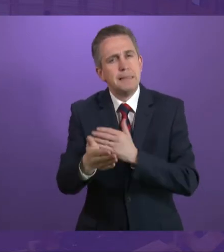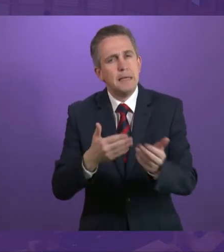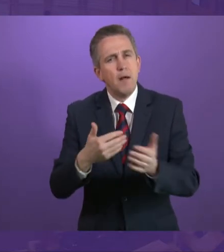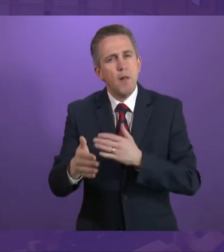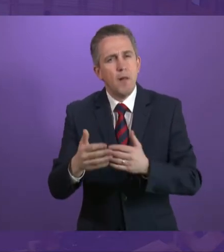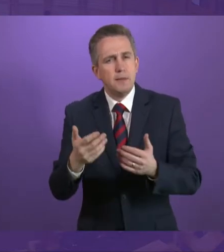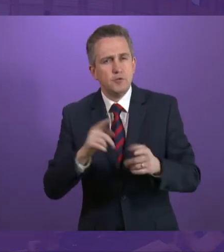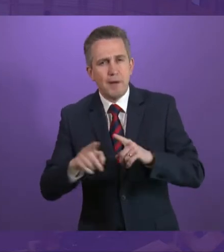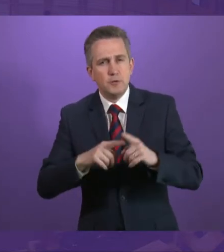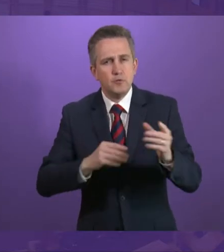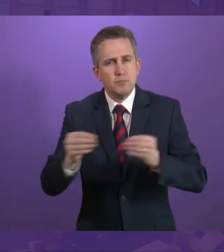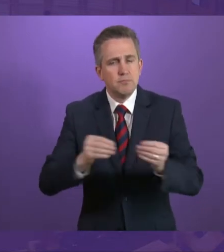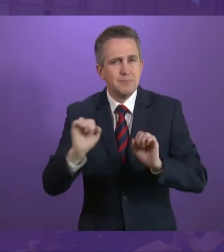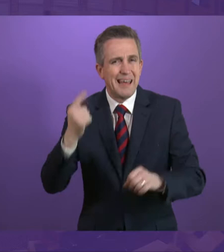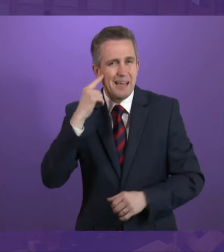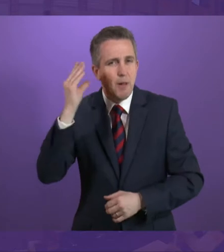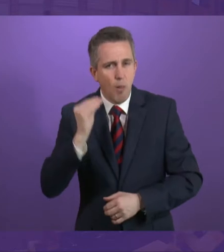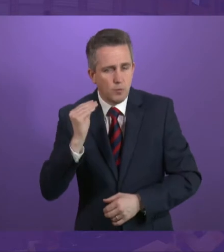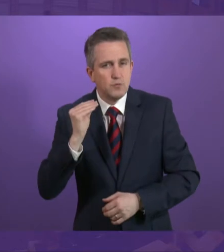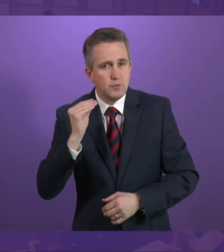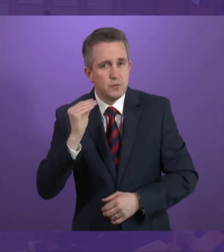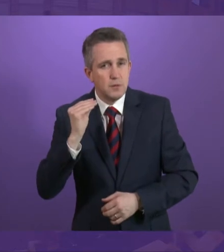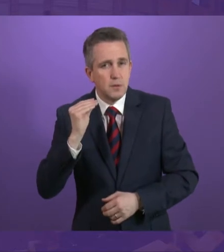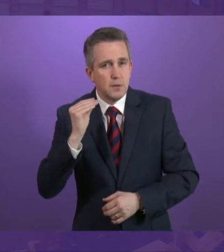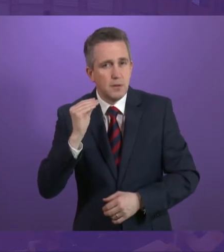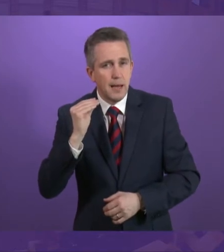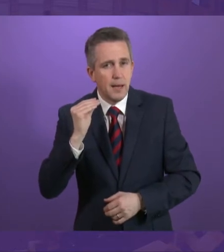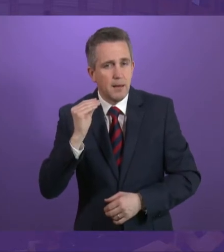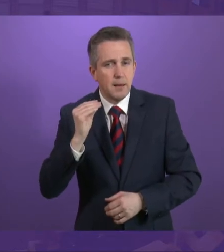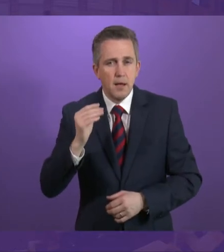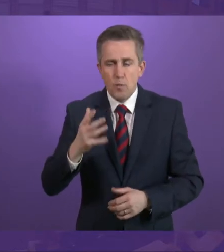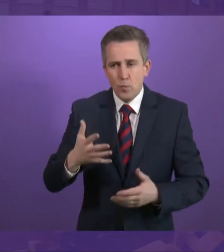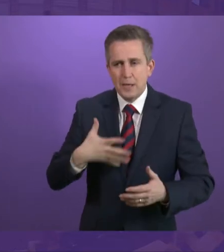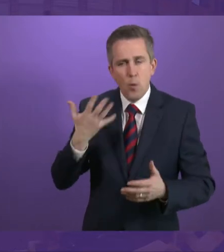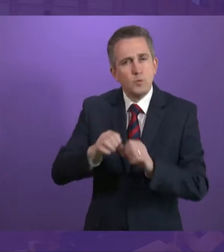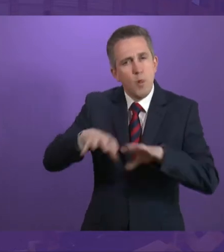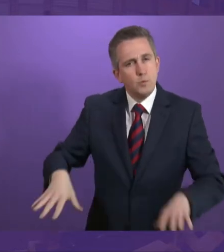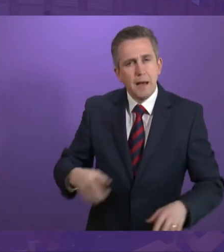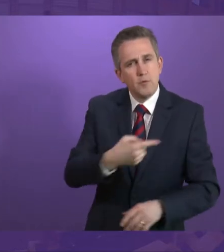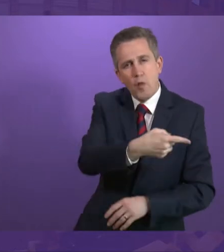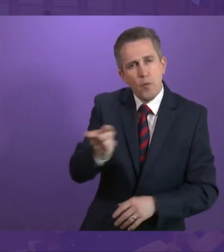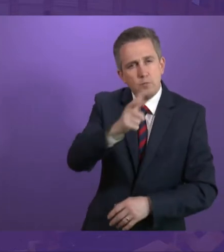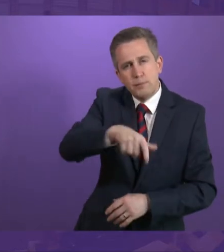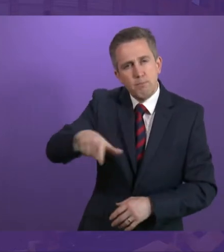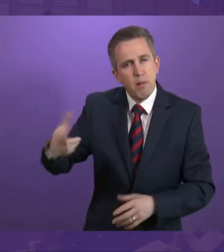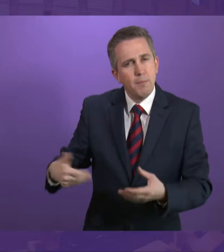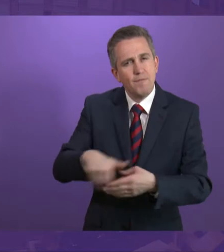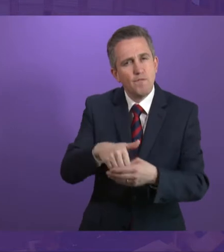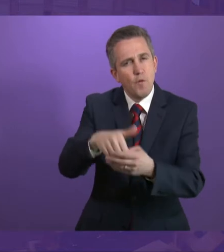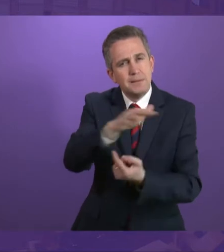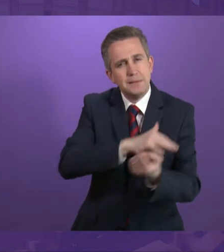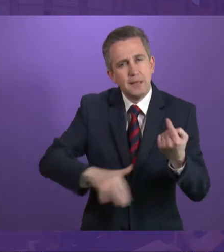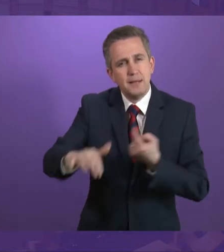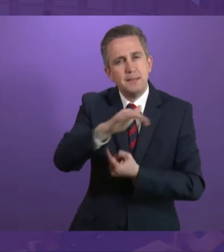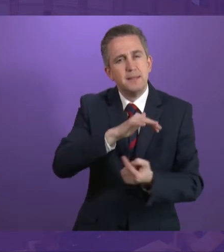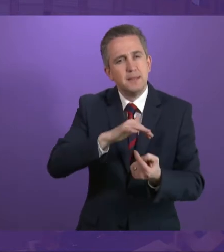situation. We're all undoubtedly diminished for losing out in their participation. I think it's therefore vitally